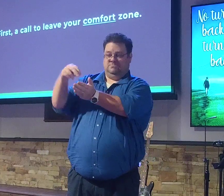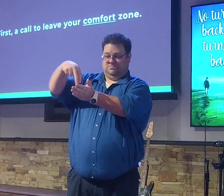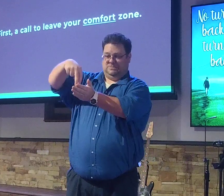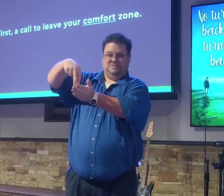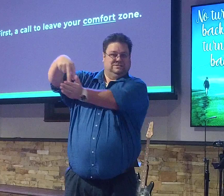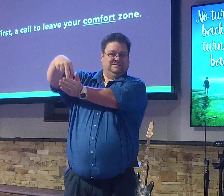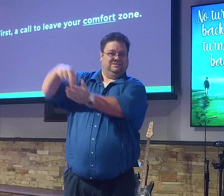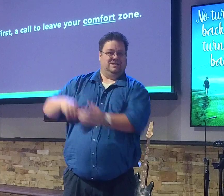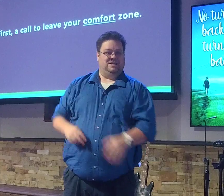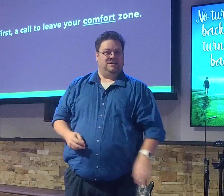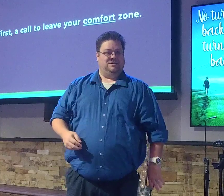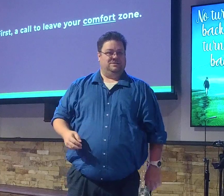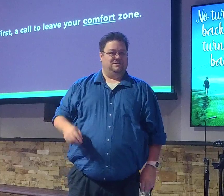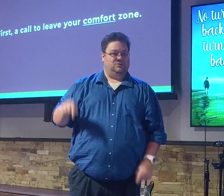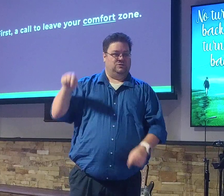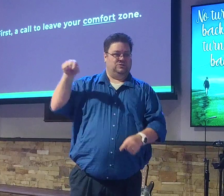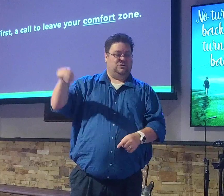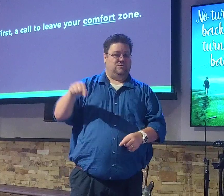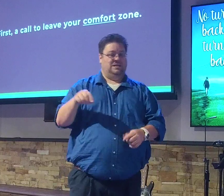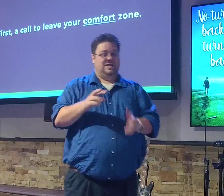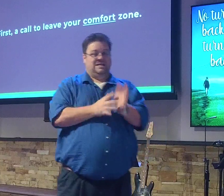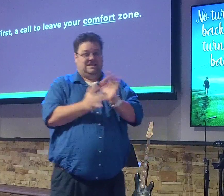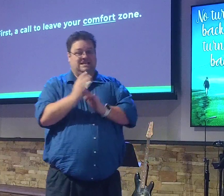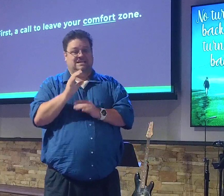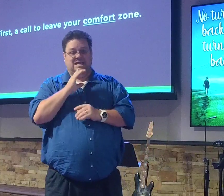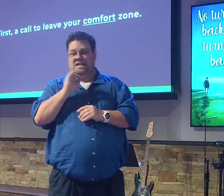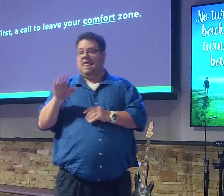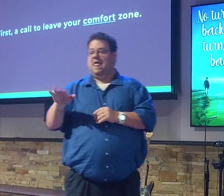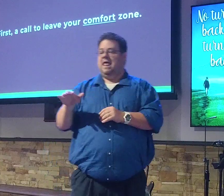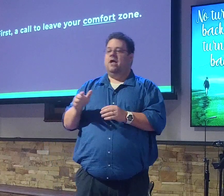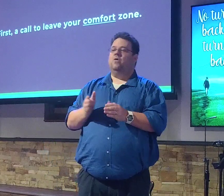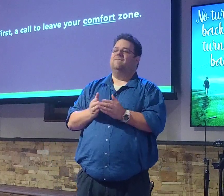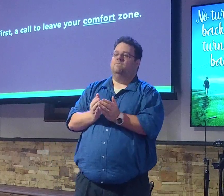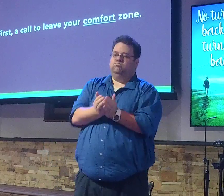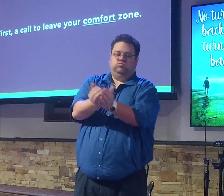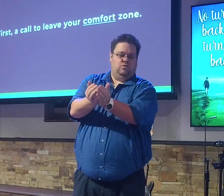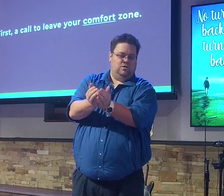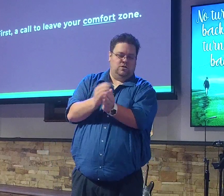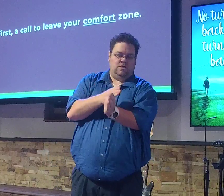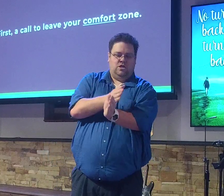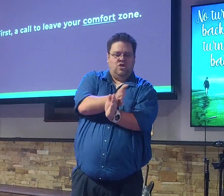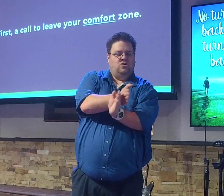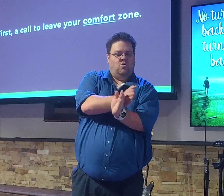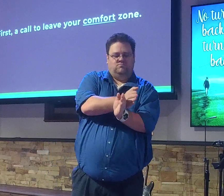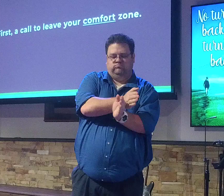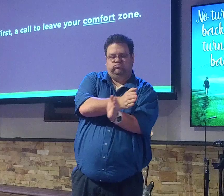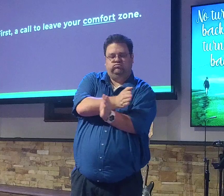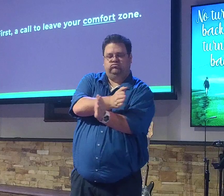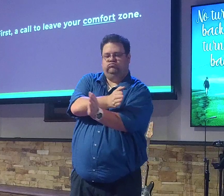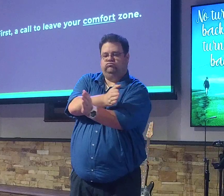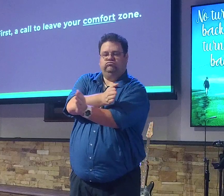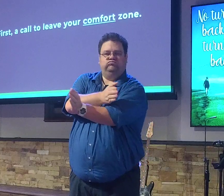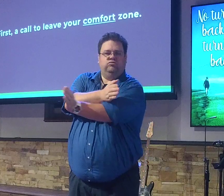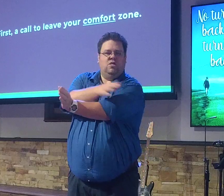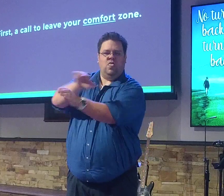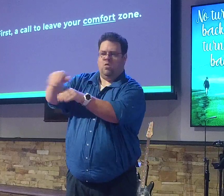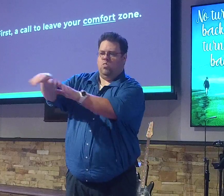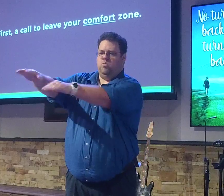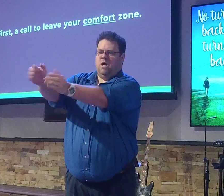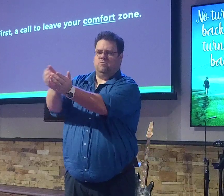Well, Jesus says to Peter, Peter, let's thrust out a little bit from the land. Now, why would he tell him that?